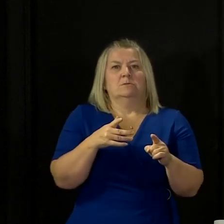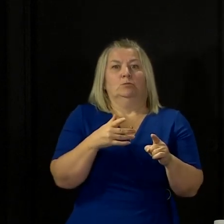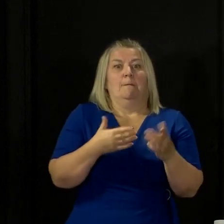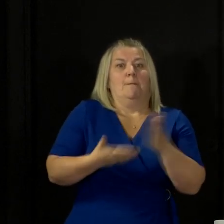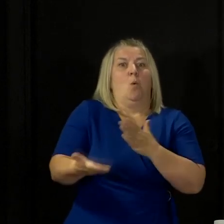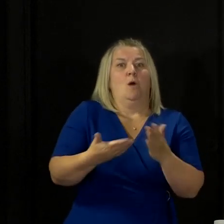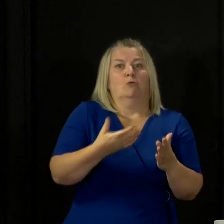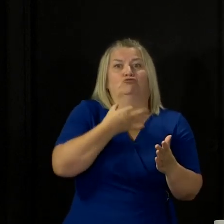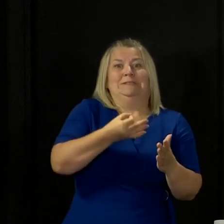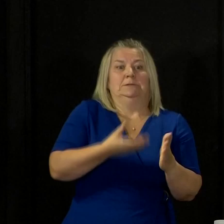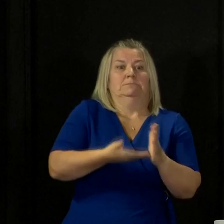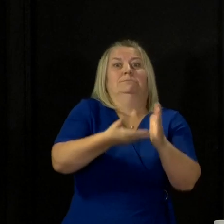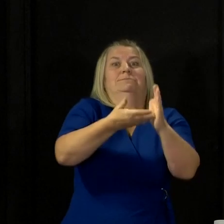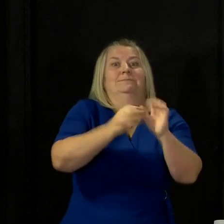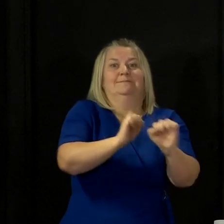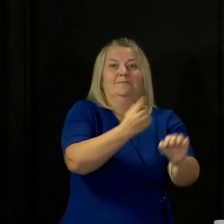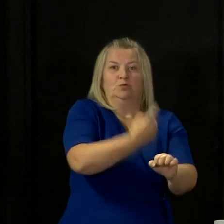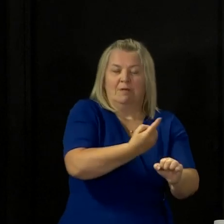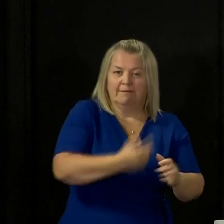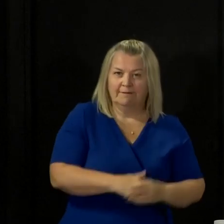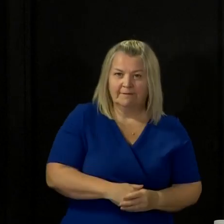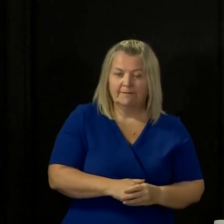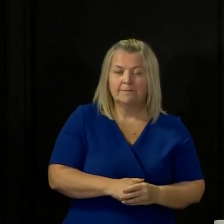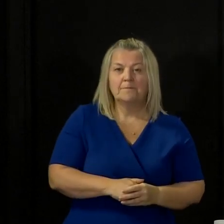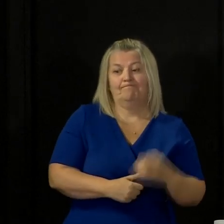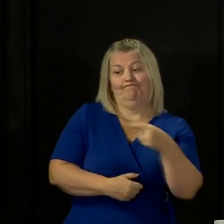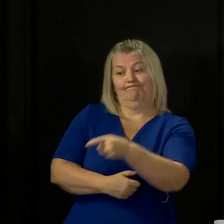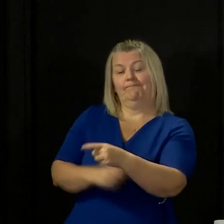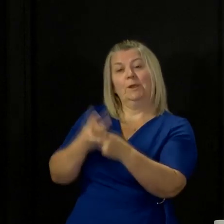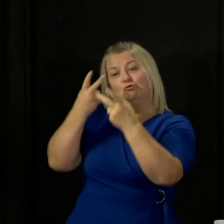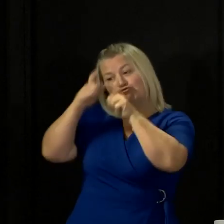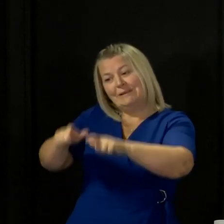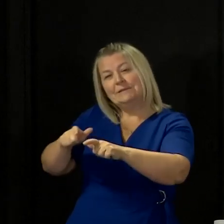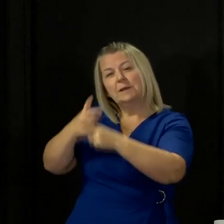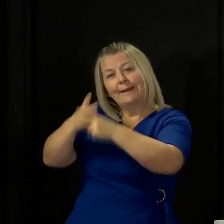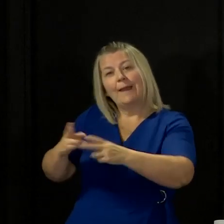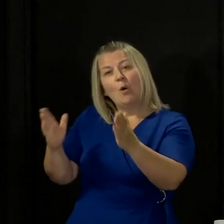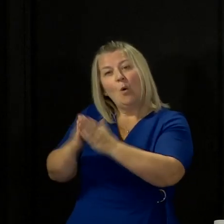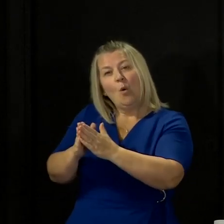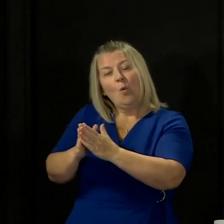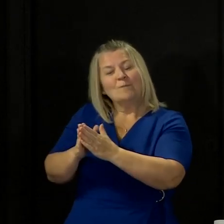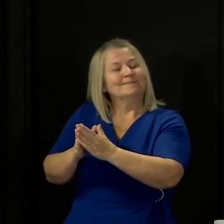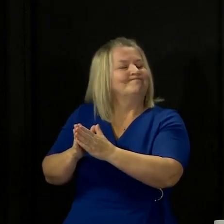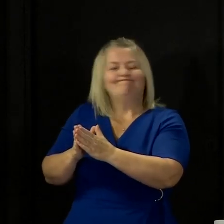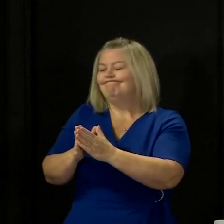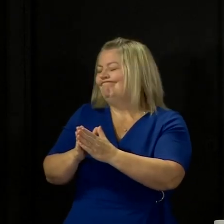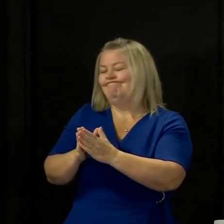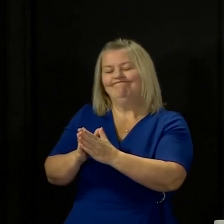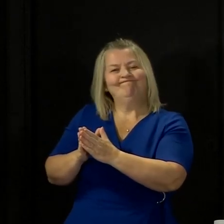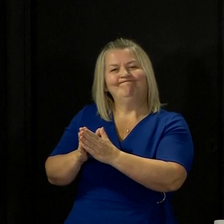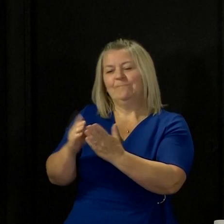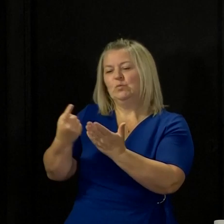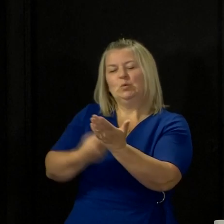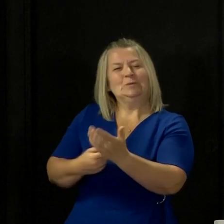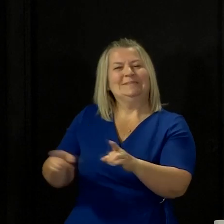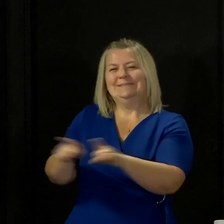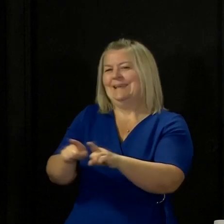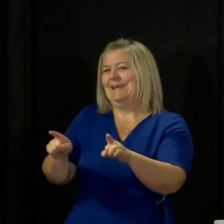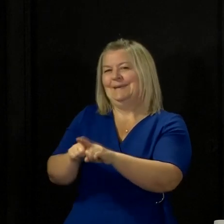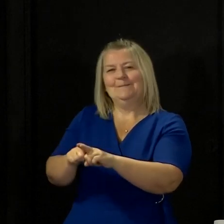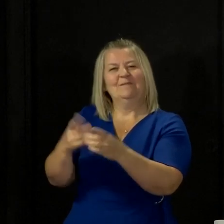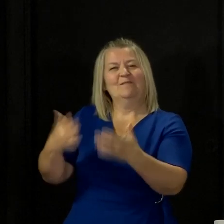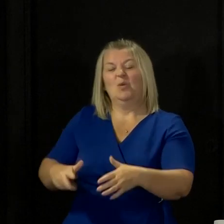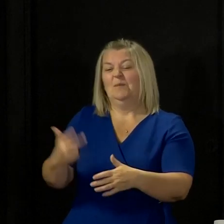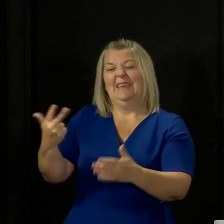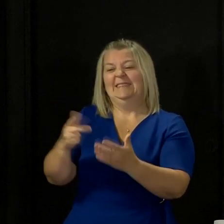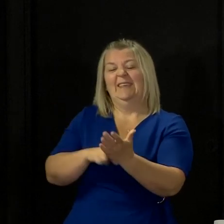risks. For people who live in nursing or residential care homes, I'm afraid that any change to the guidance and exercise from the 18th of June